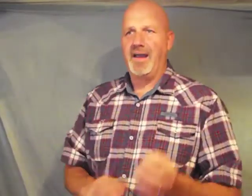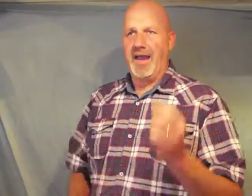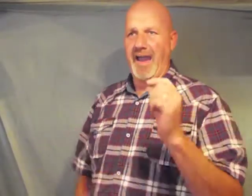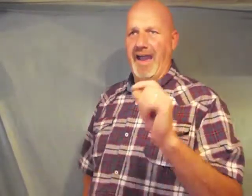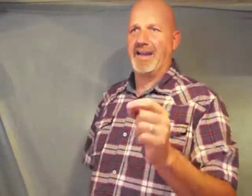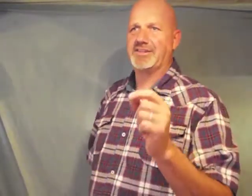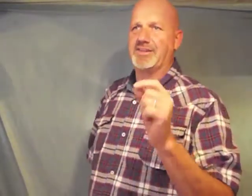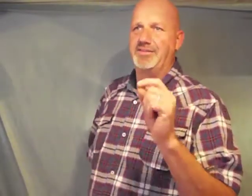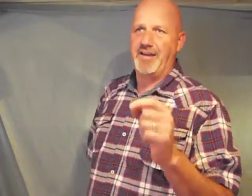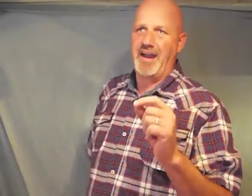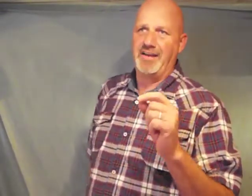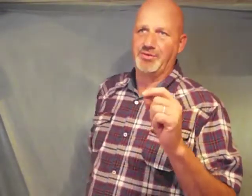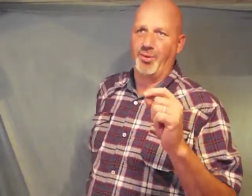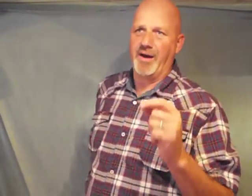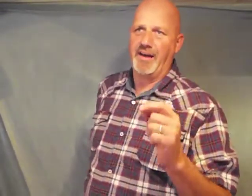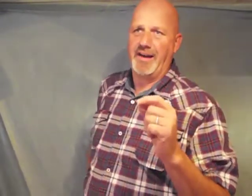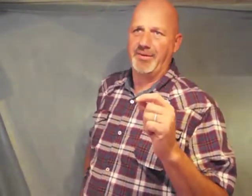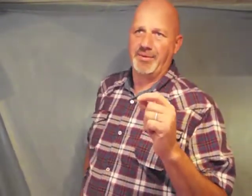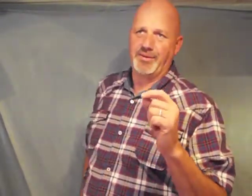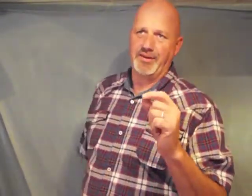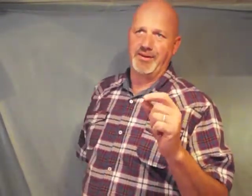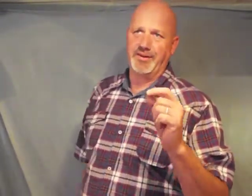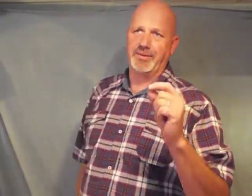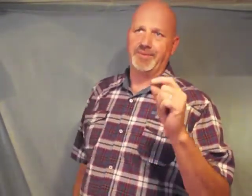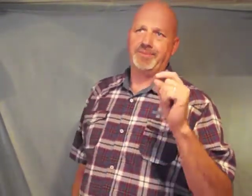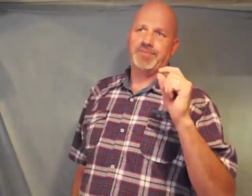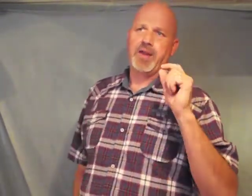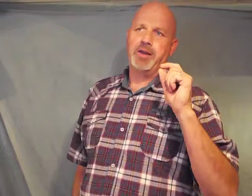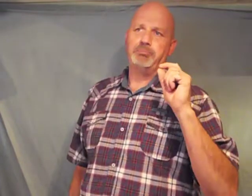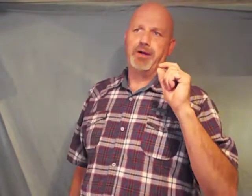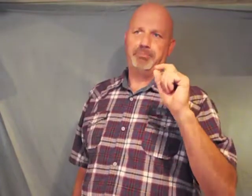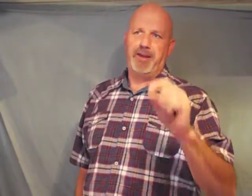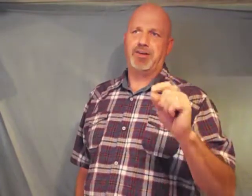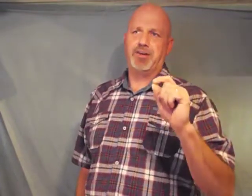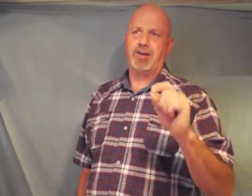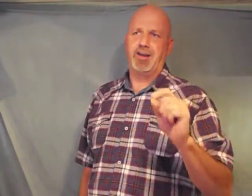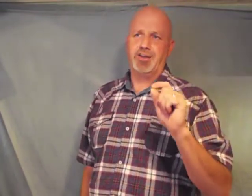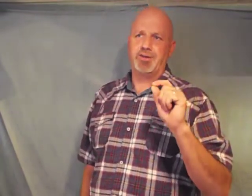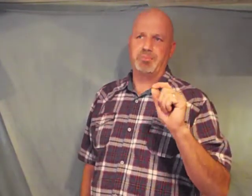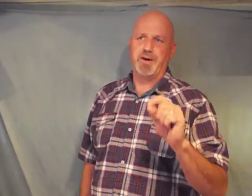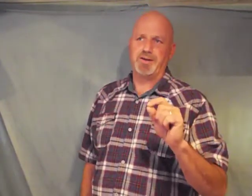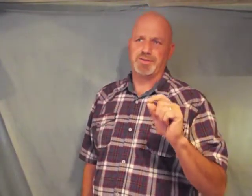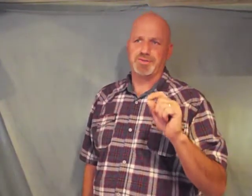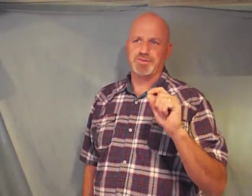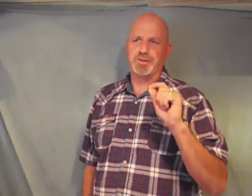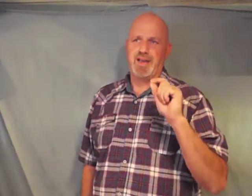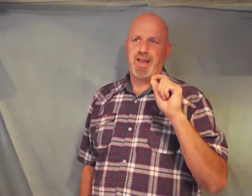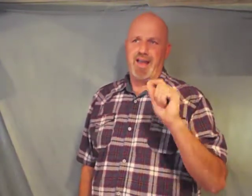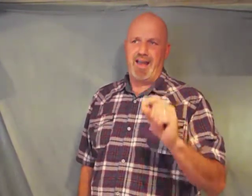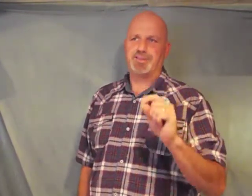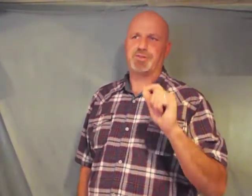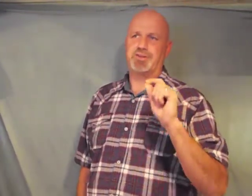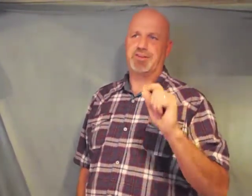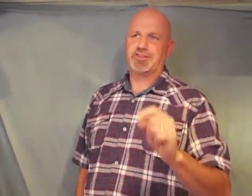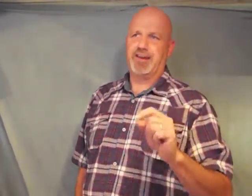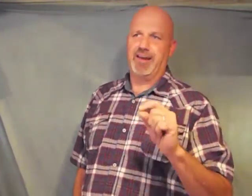acts 5 29 through 32 but Peter and the other apostles answered and said